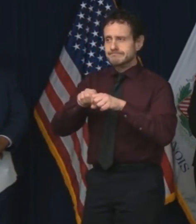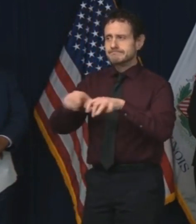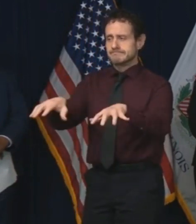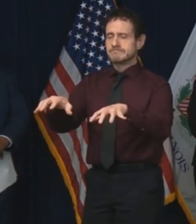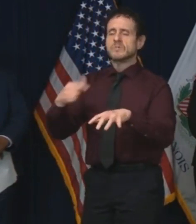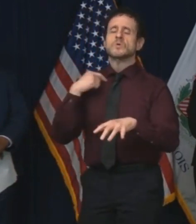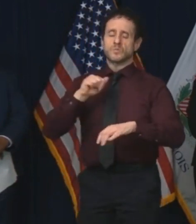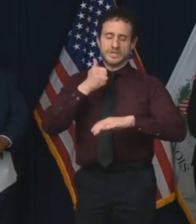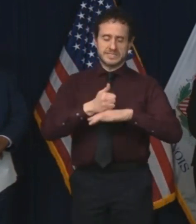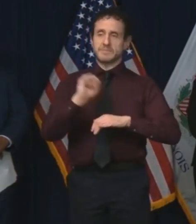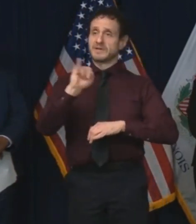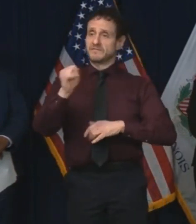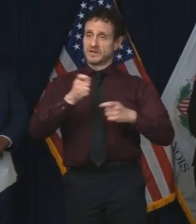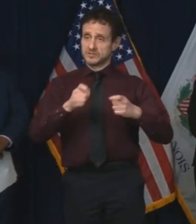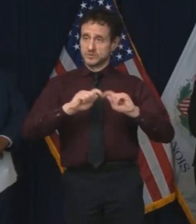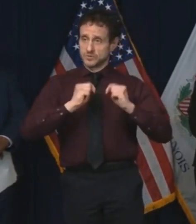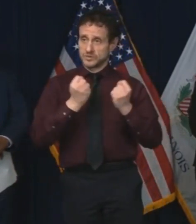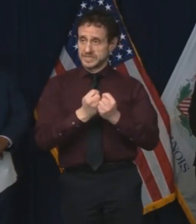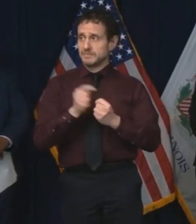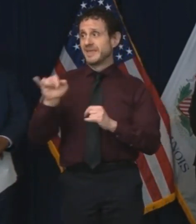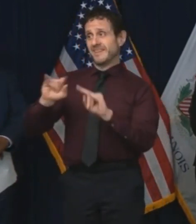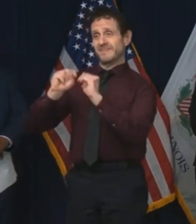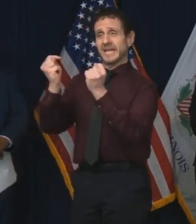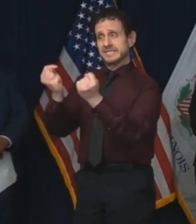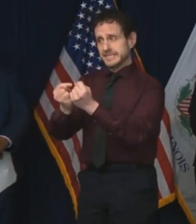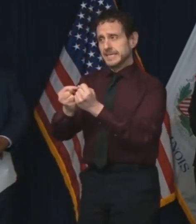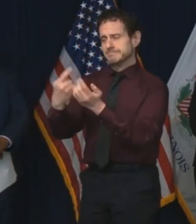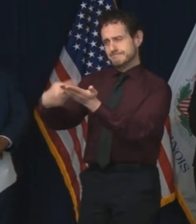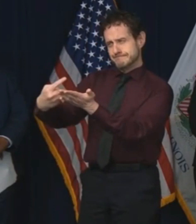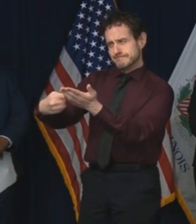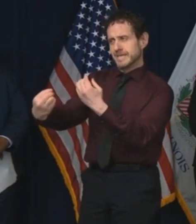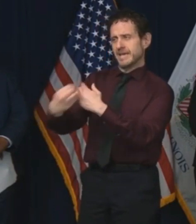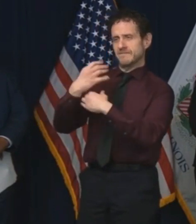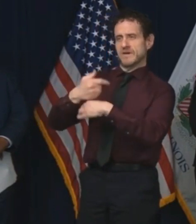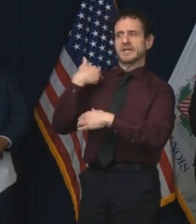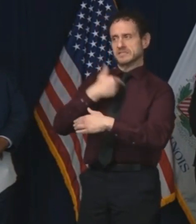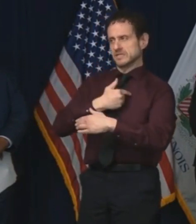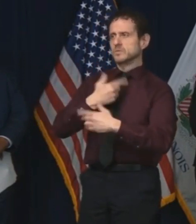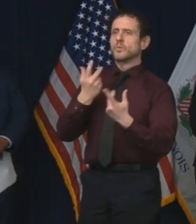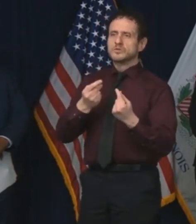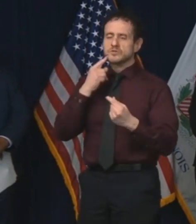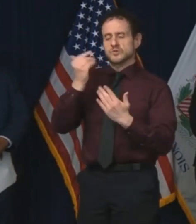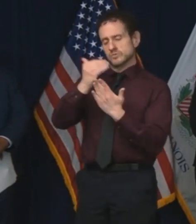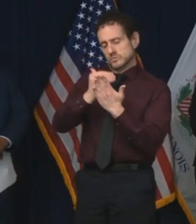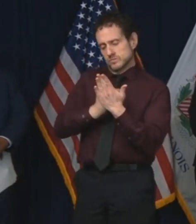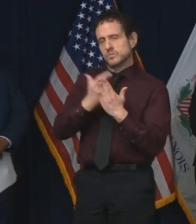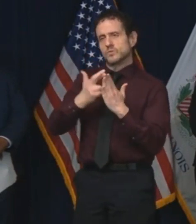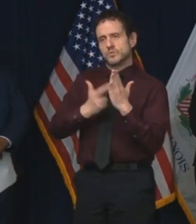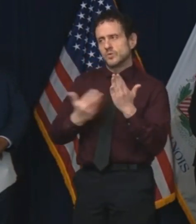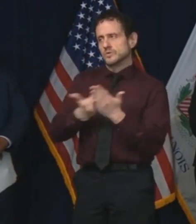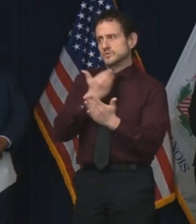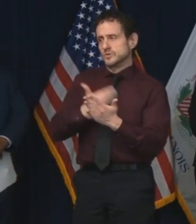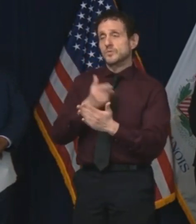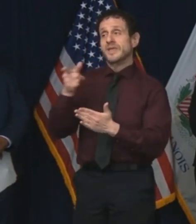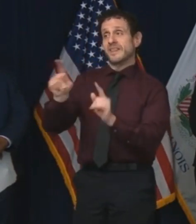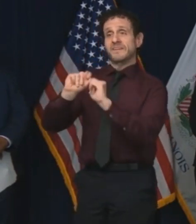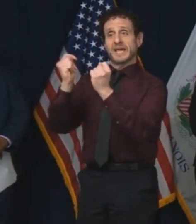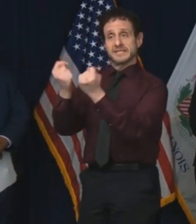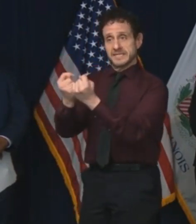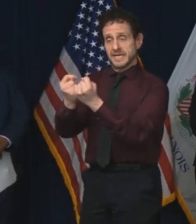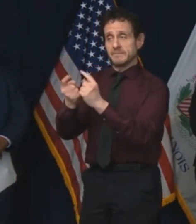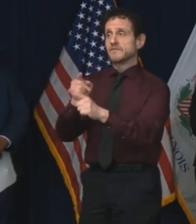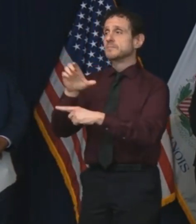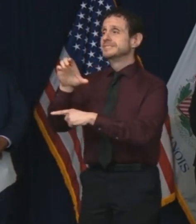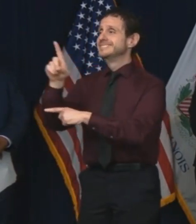team that has guided us and advised us through all of our efforts in every setting. With this team and guidance from CDC,